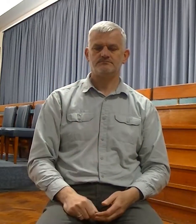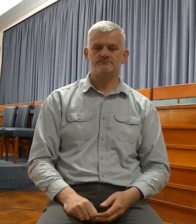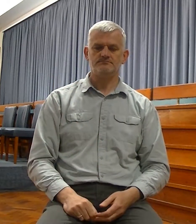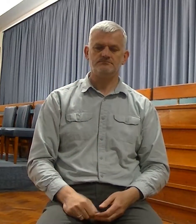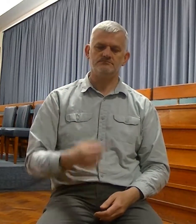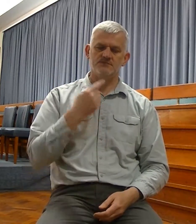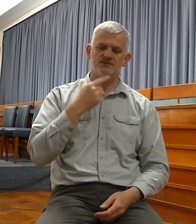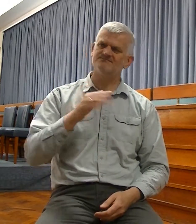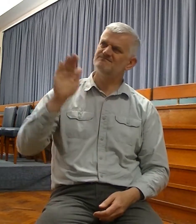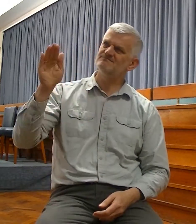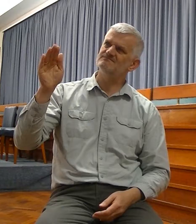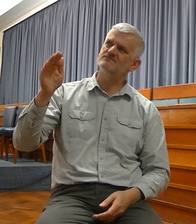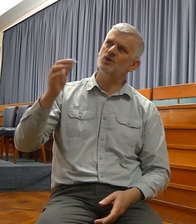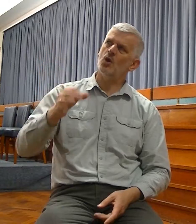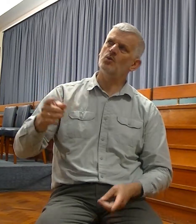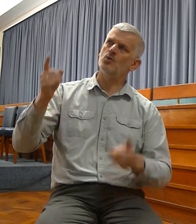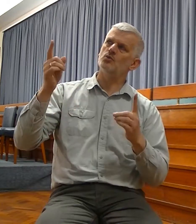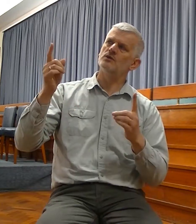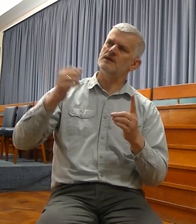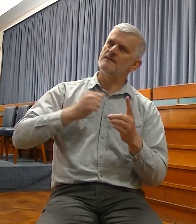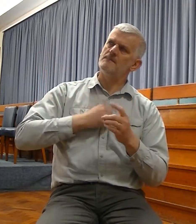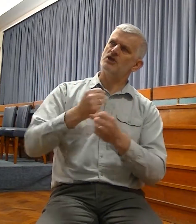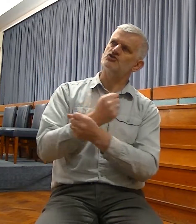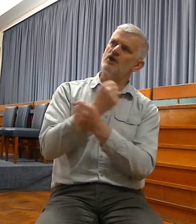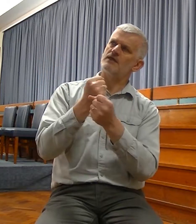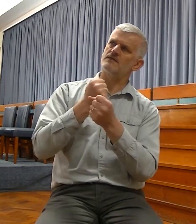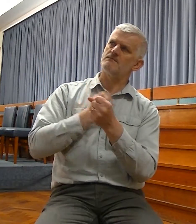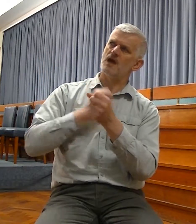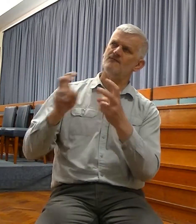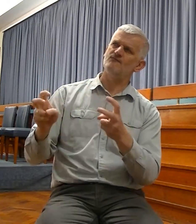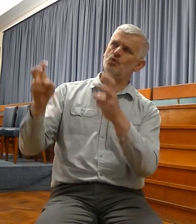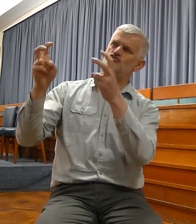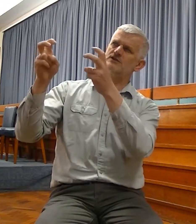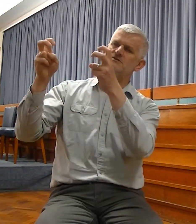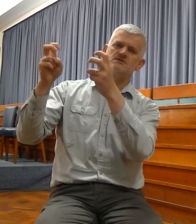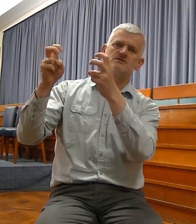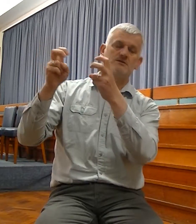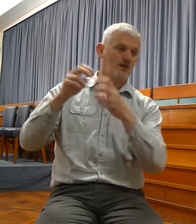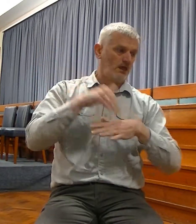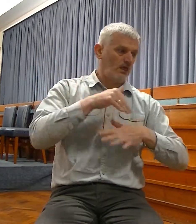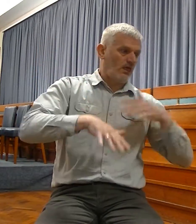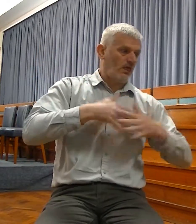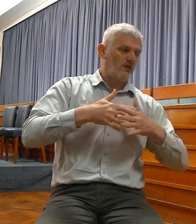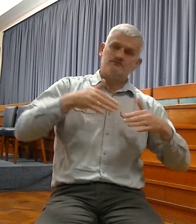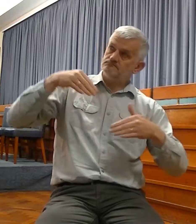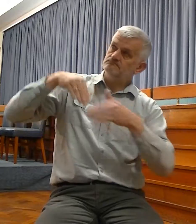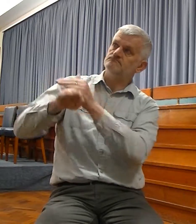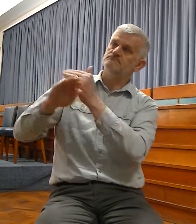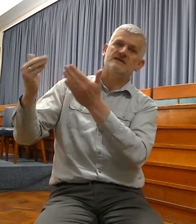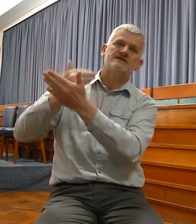and my fortress and my refuge in the day of affliction, the Gentiles shall come unto thee from the